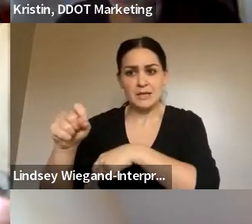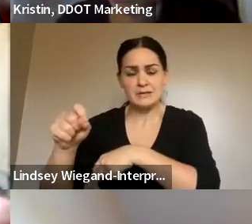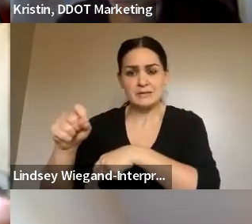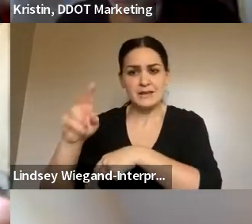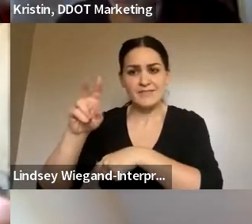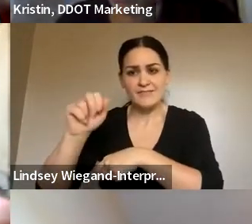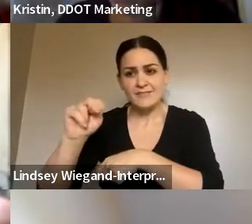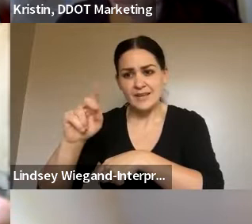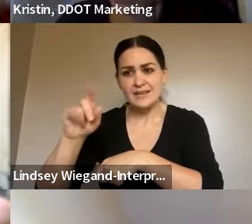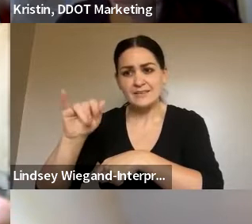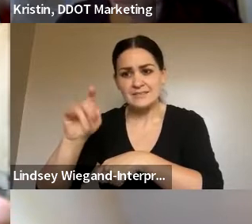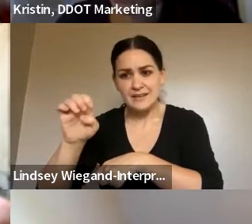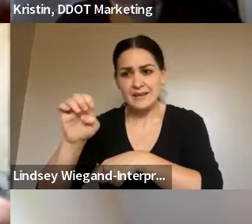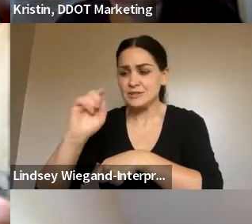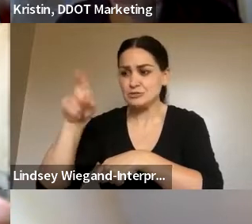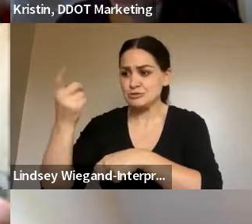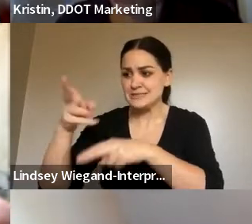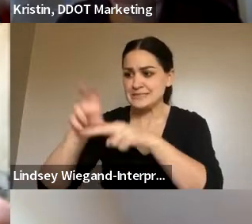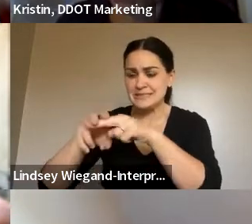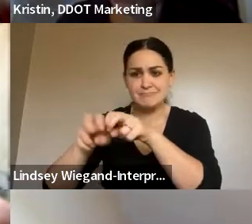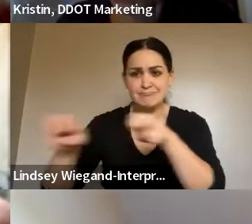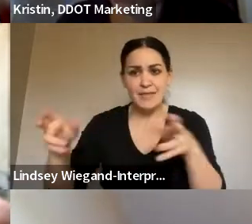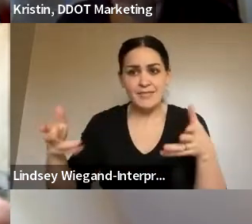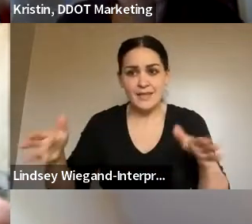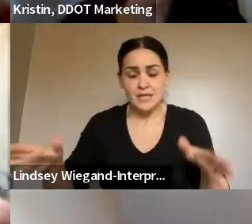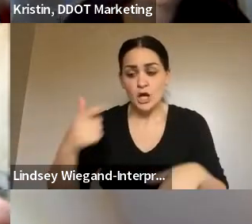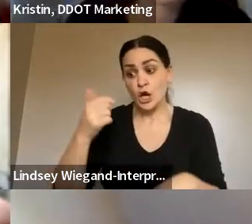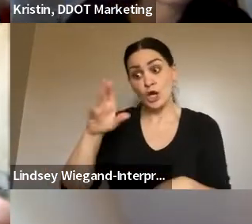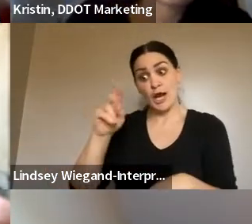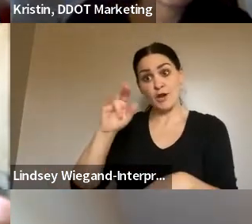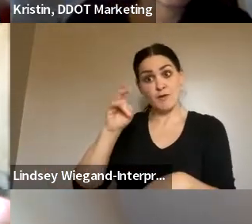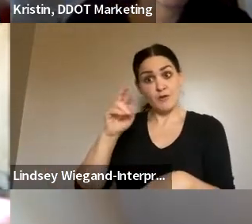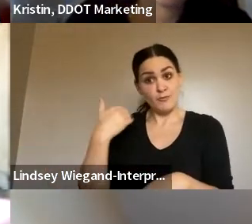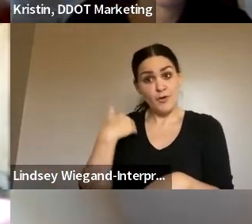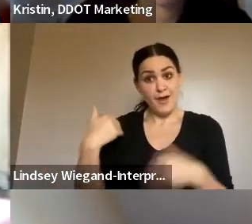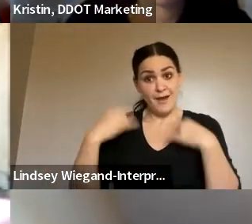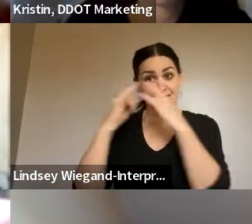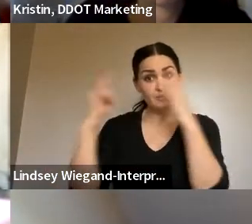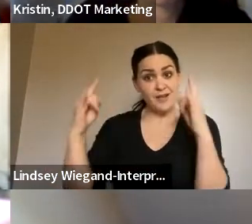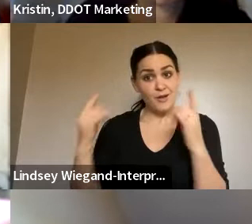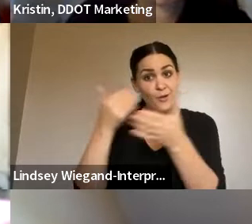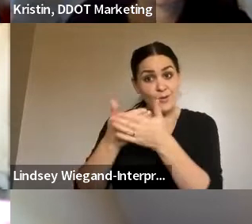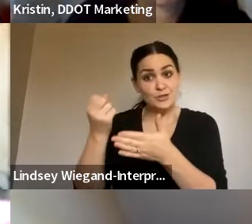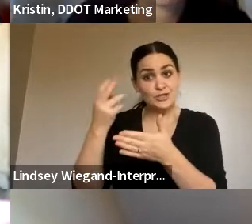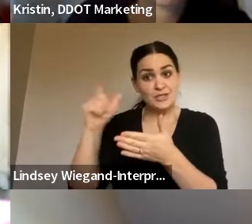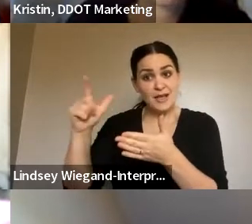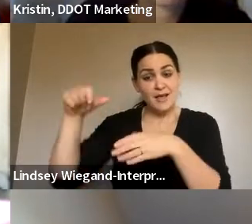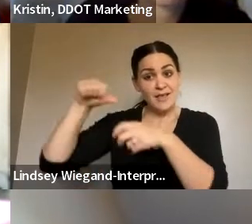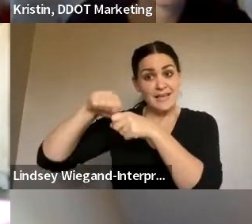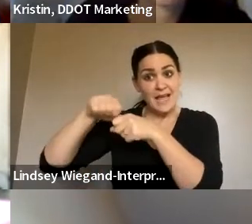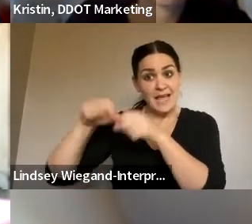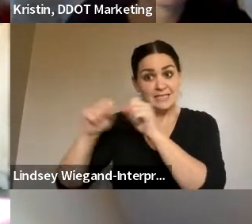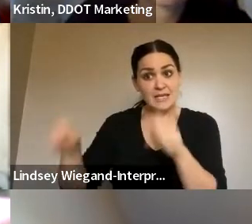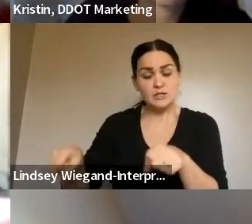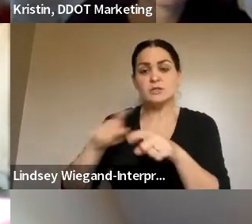just a mere seat. And I've noticed on Grand River, I had a full shelter by the Shell Gas Station. When you get to the other side